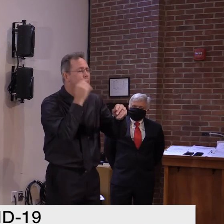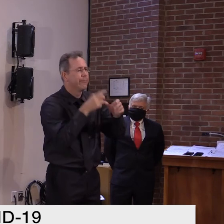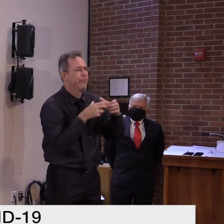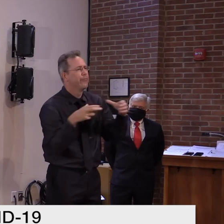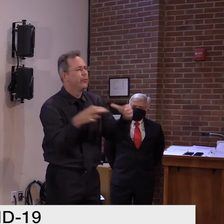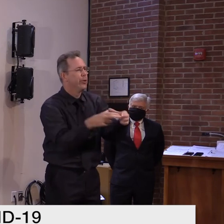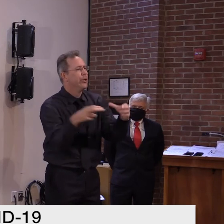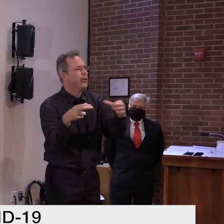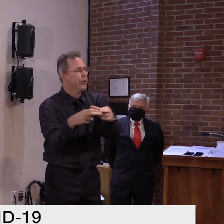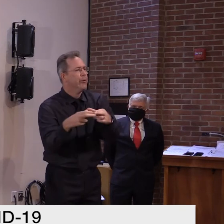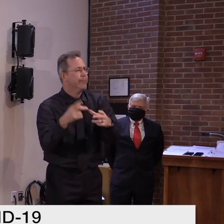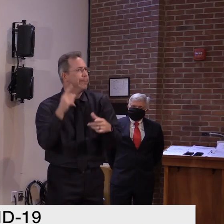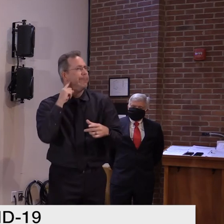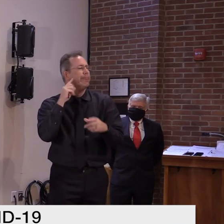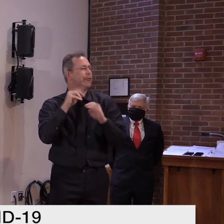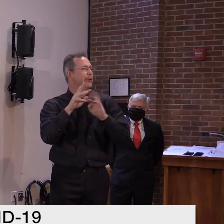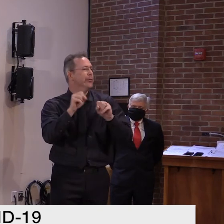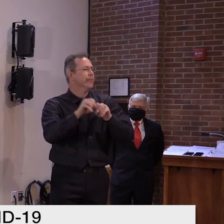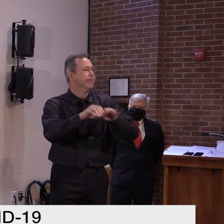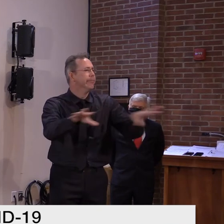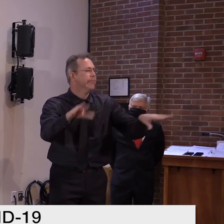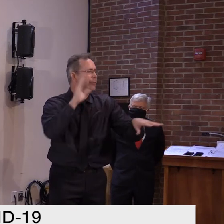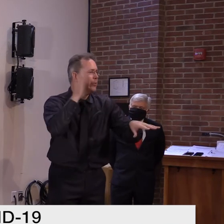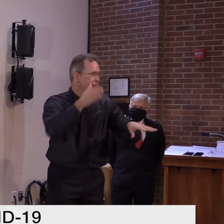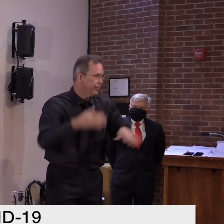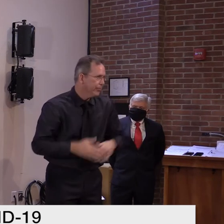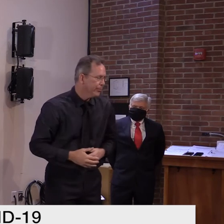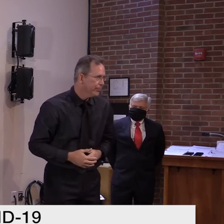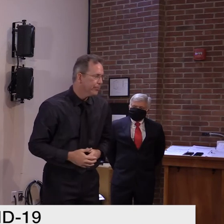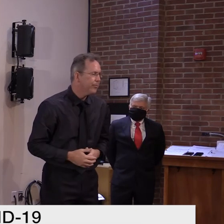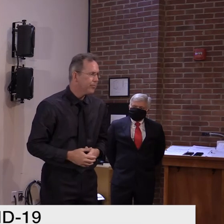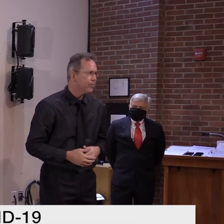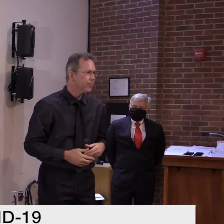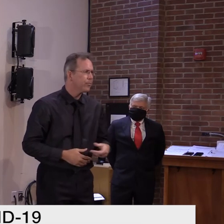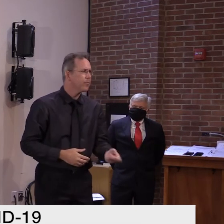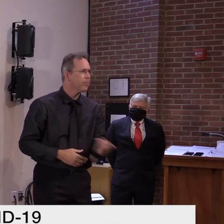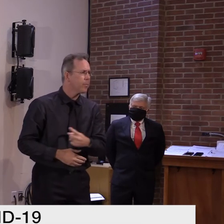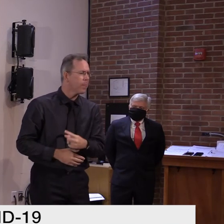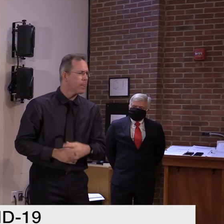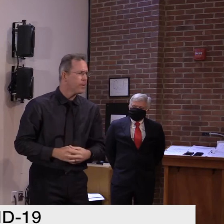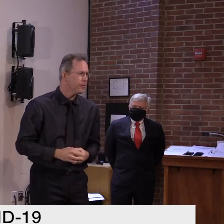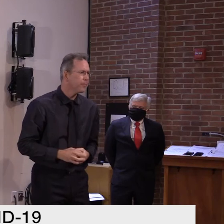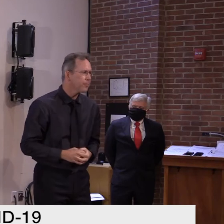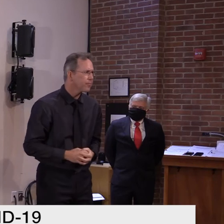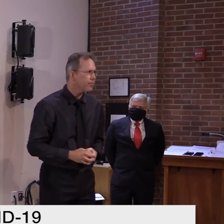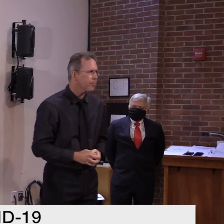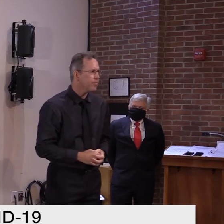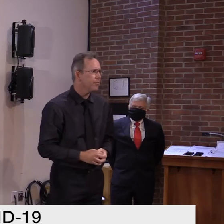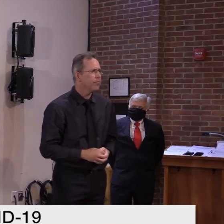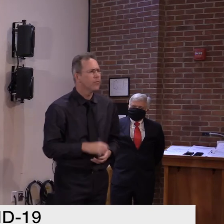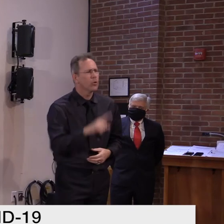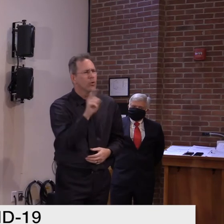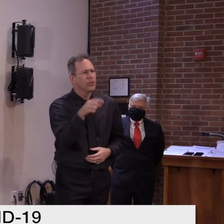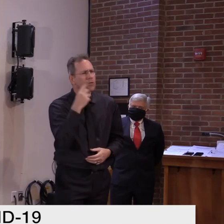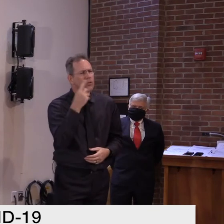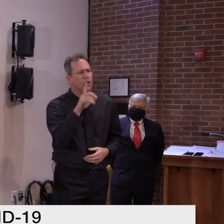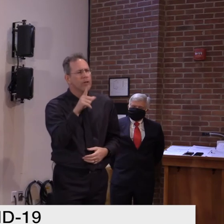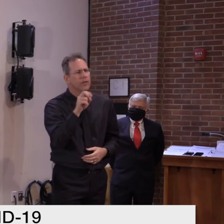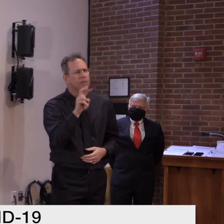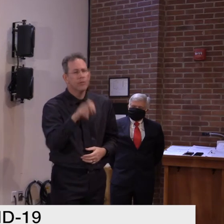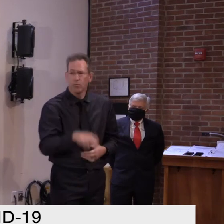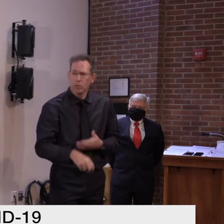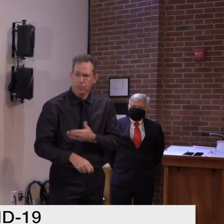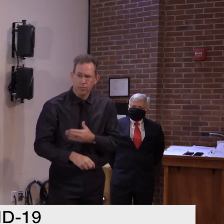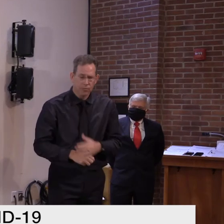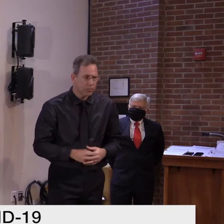Um, and Commissioner Levine, uh, the modeling that was issued as recently as